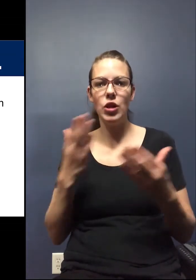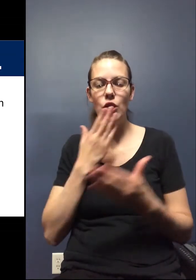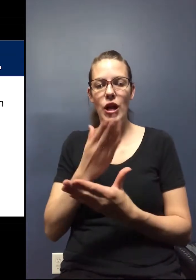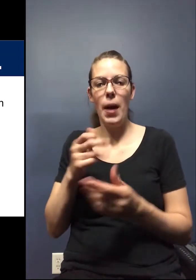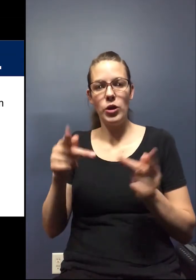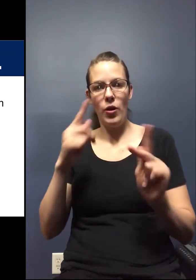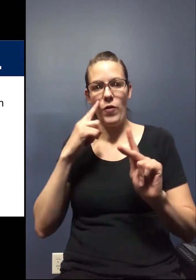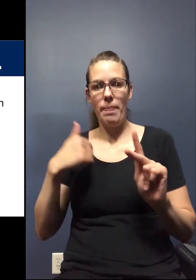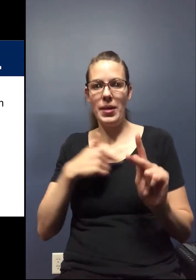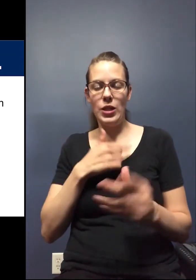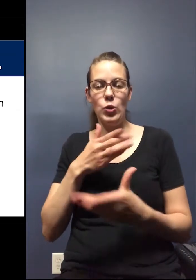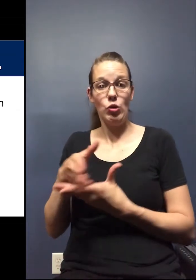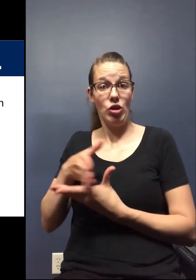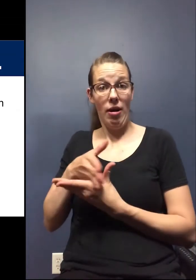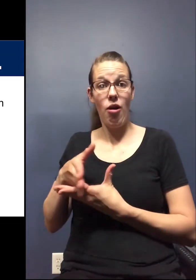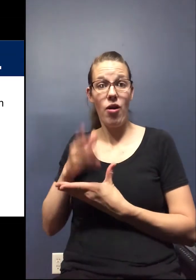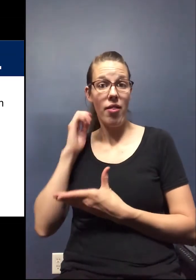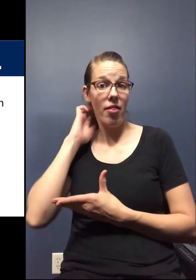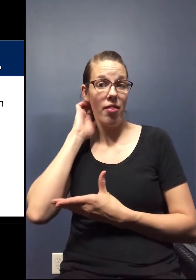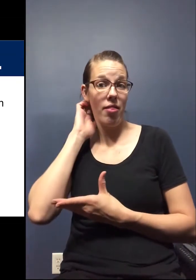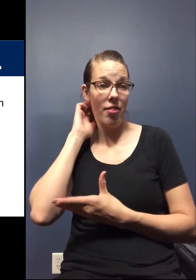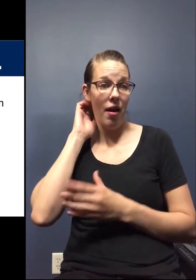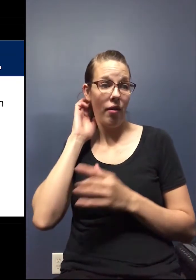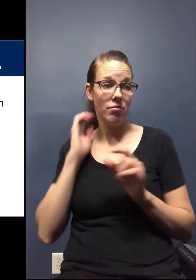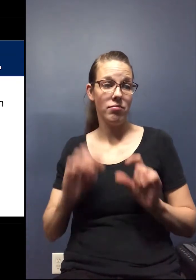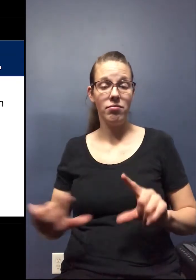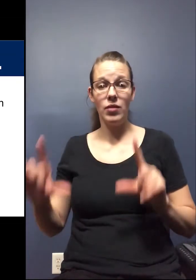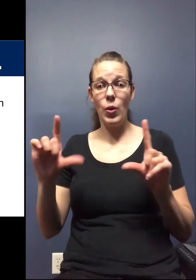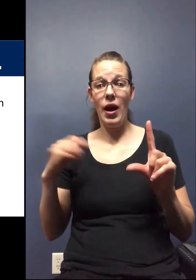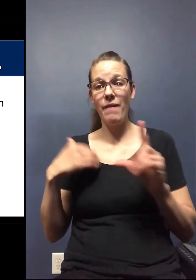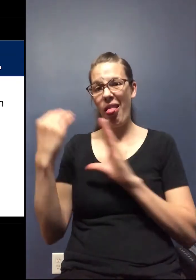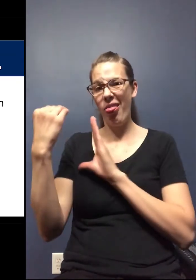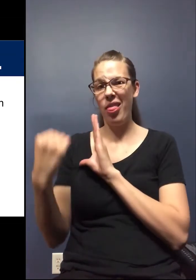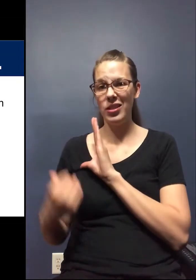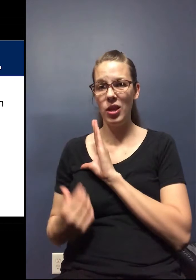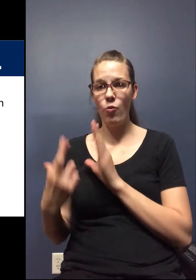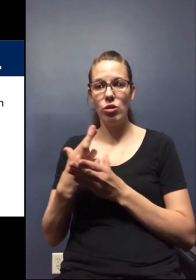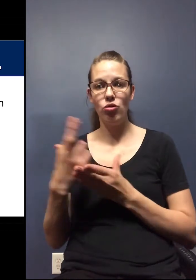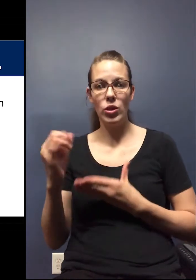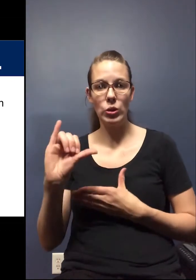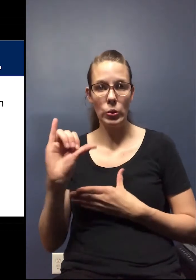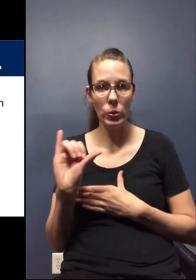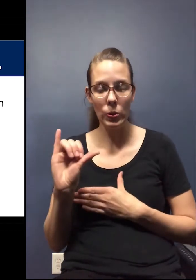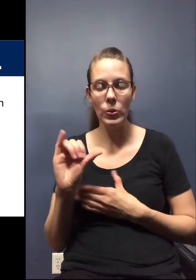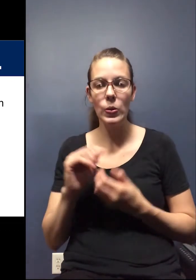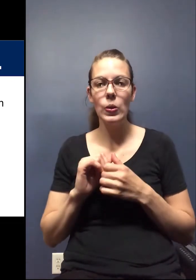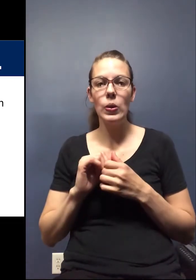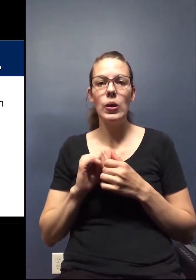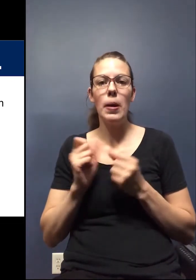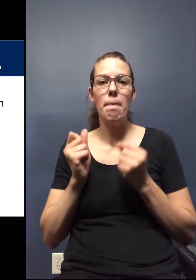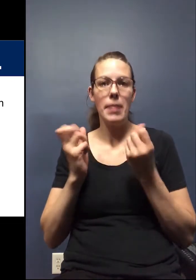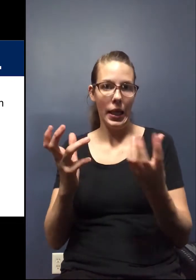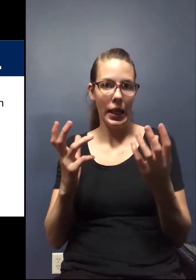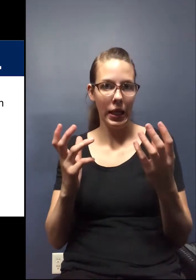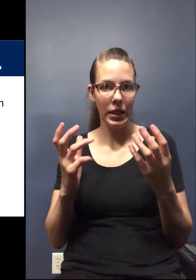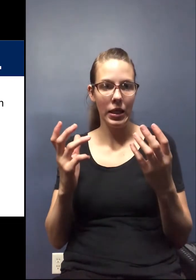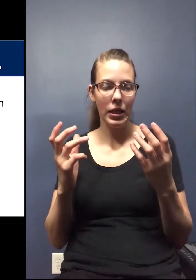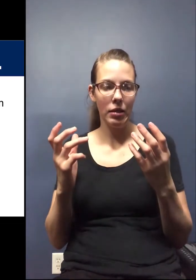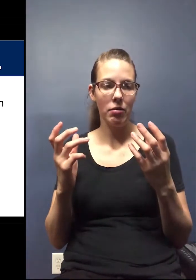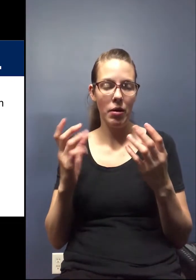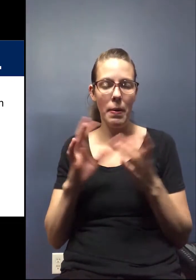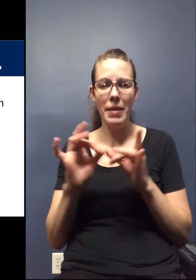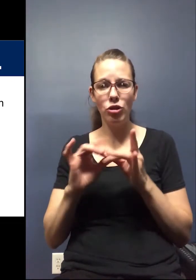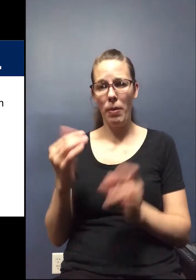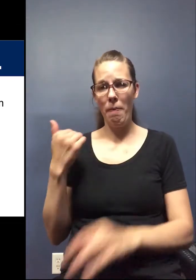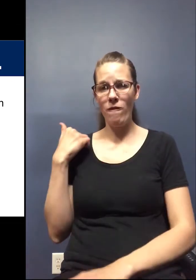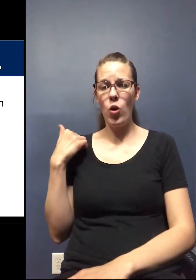me to share that at the end of our slides here, we do have a list of resources and many of the ones that have